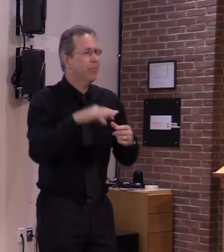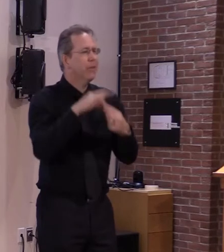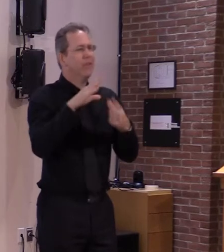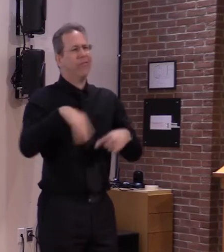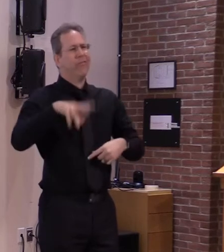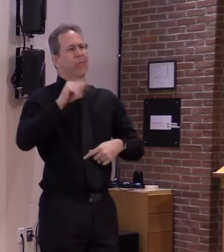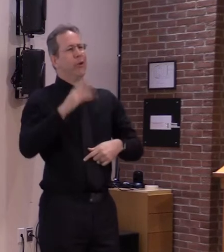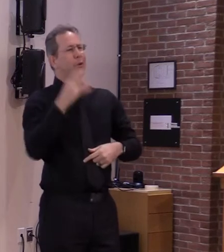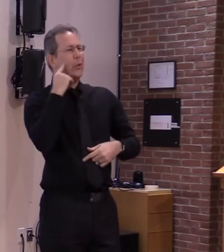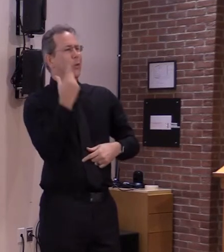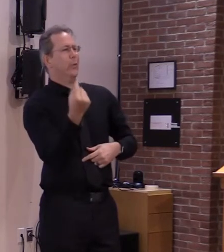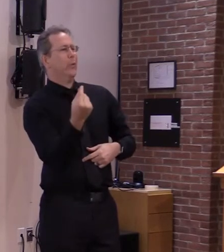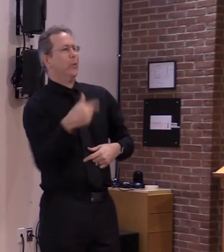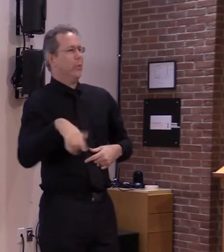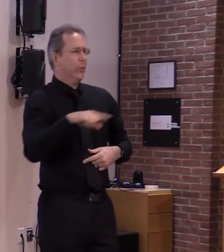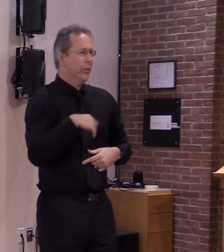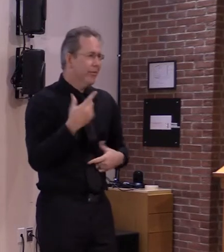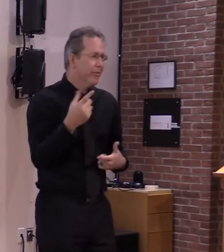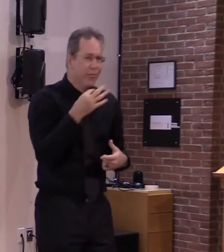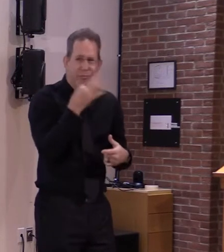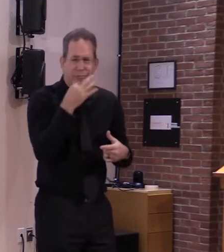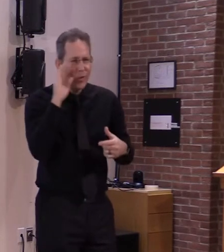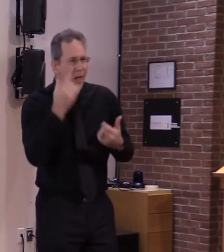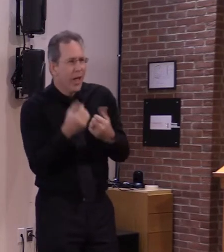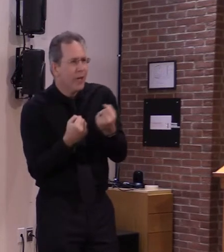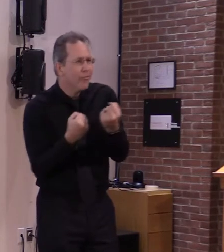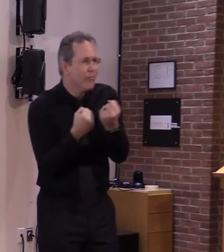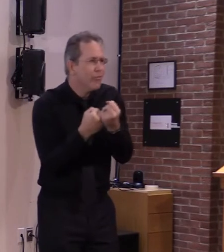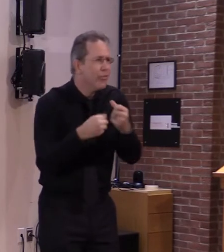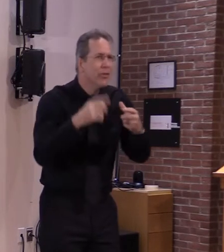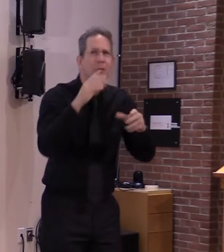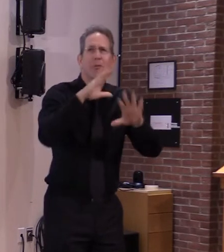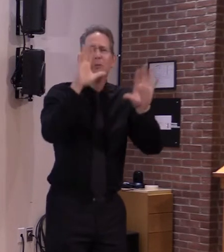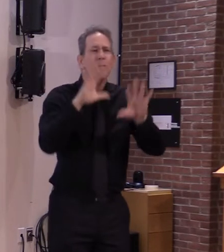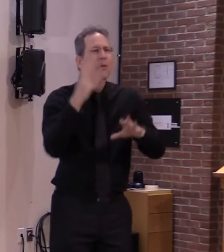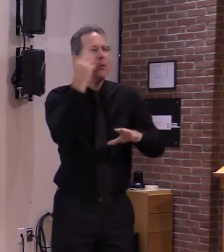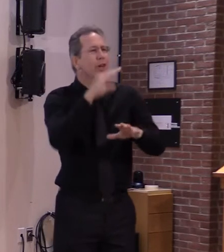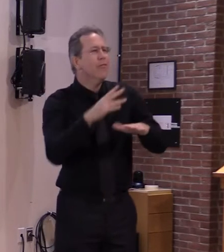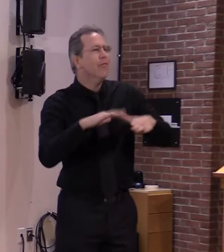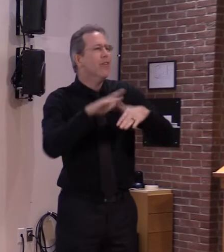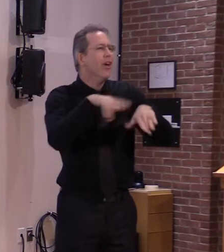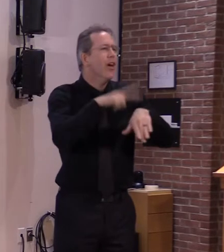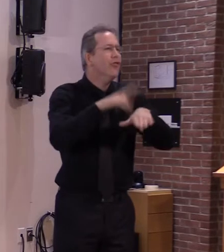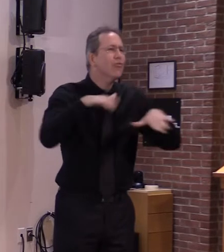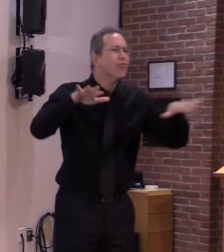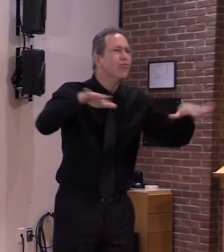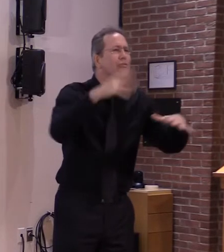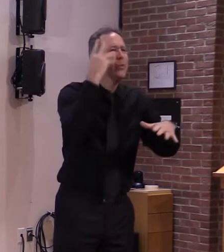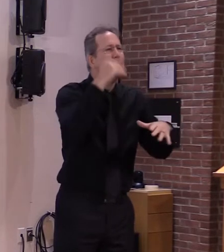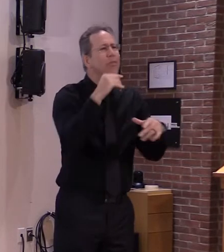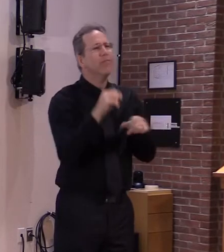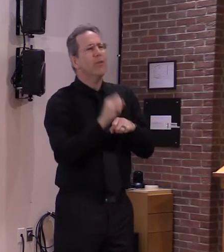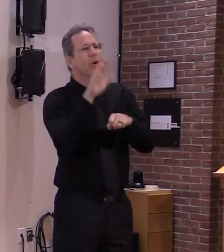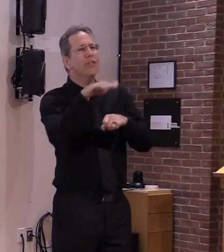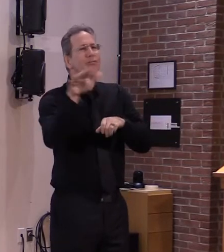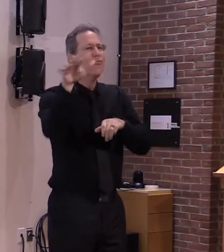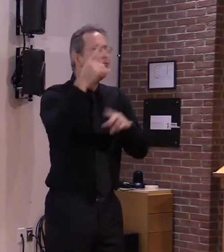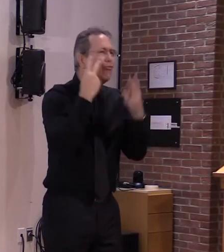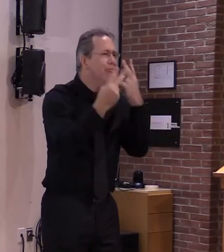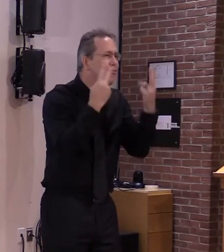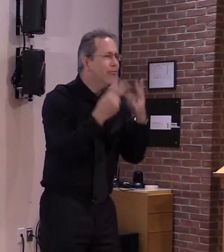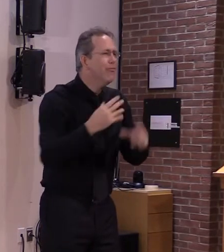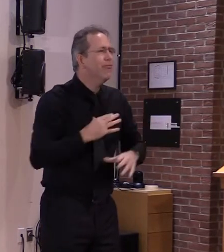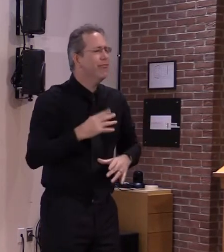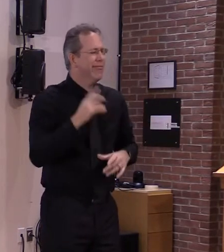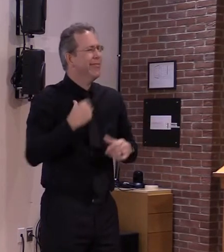around the corner is spring with a beautiful summer on the horizon so we toughen up put our head down and